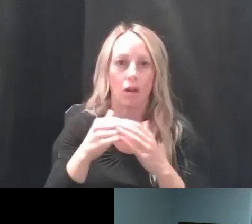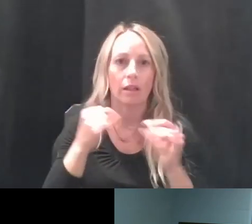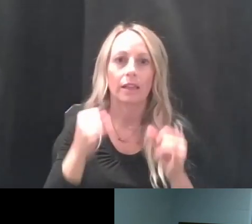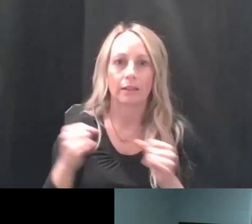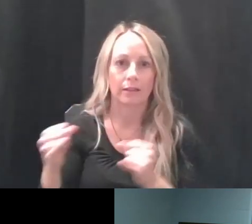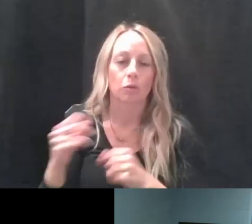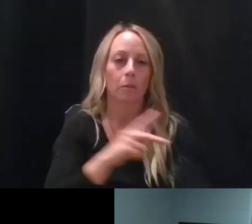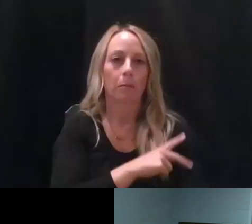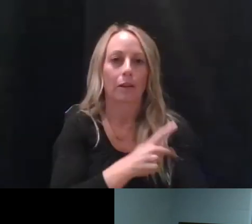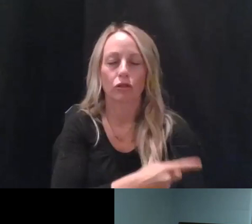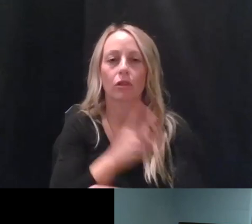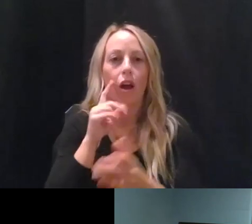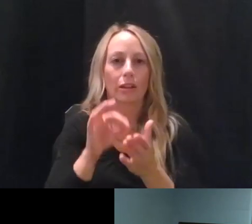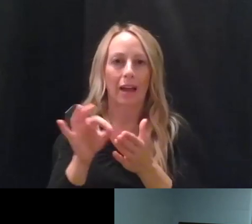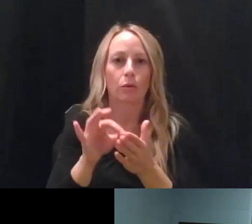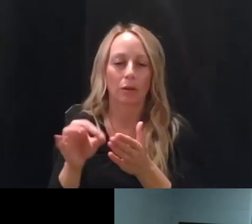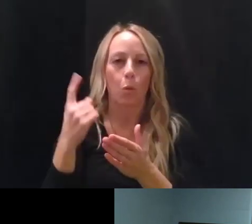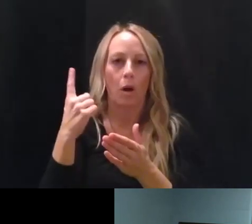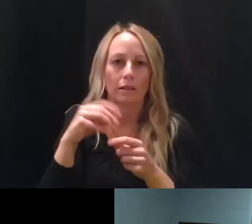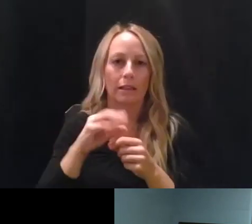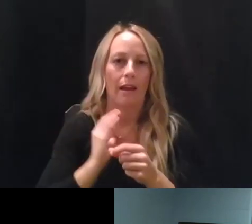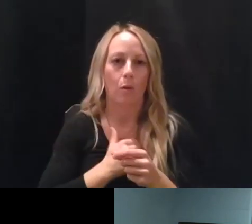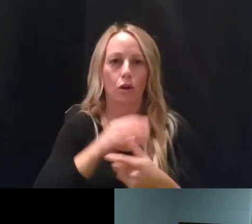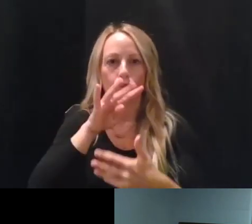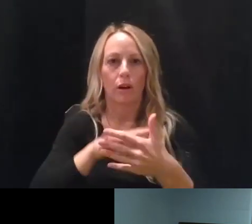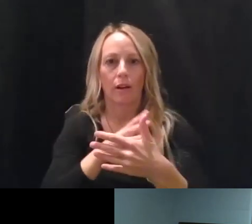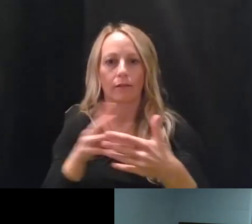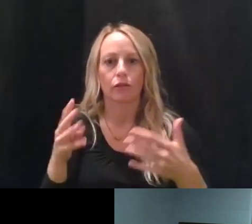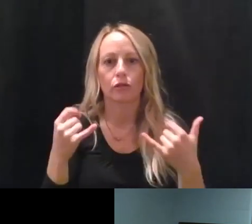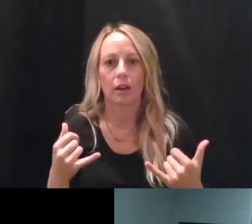only counted once at this point.